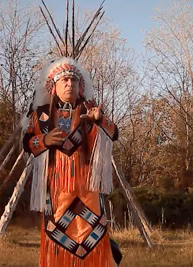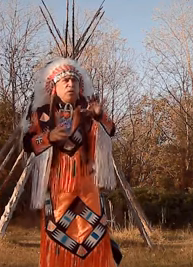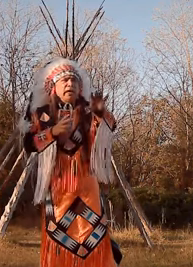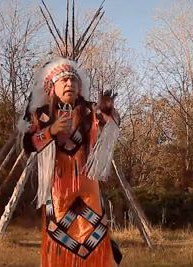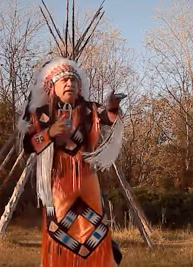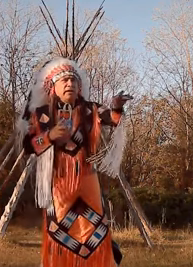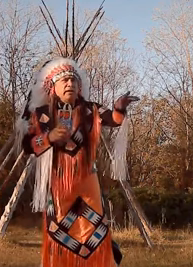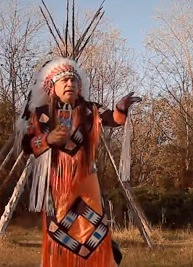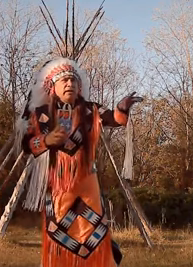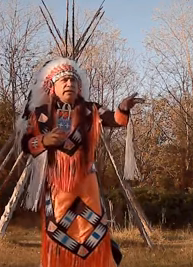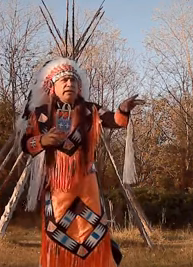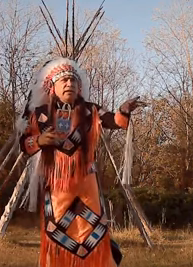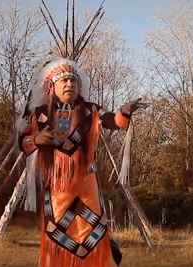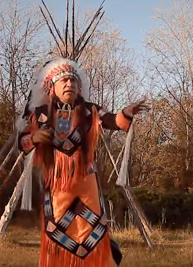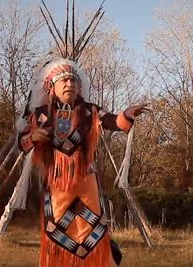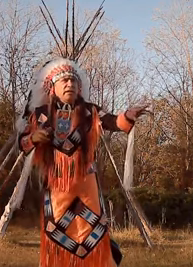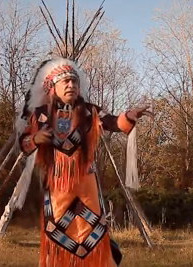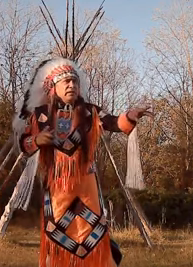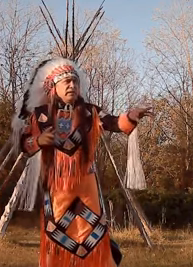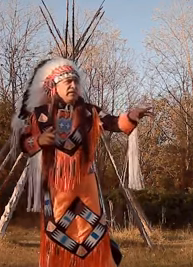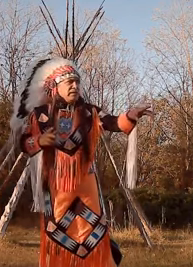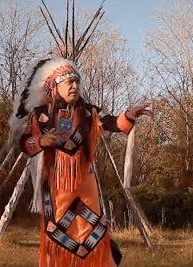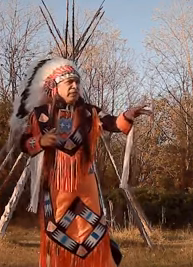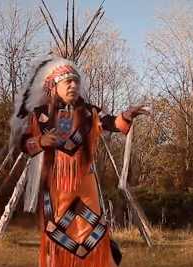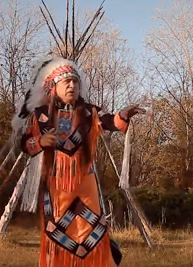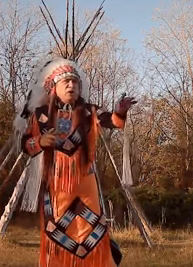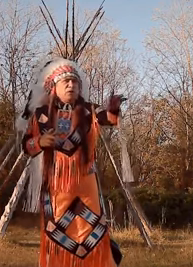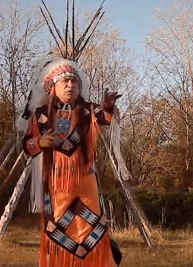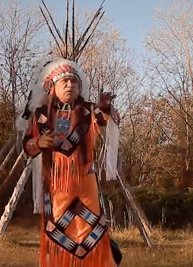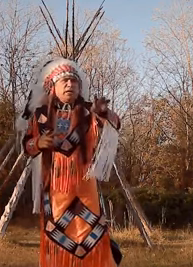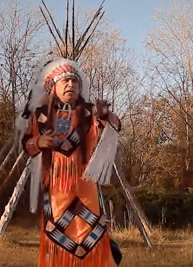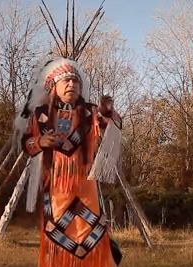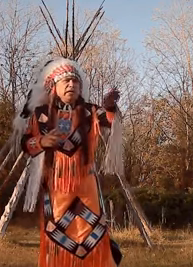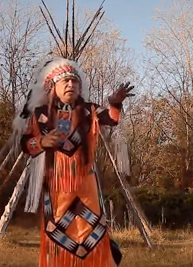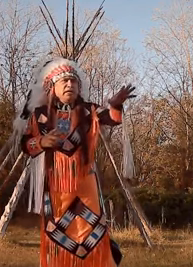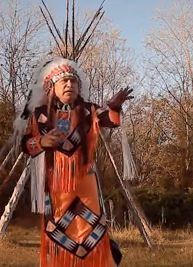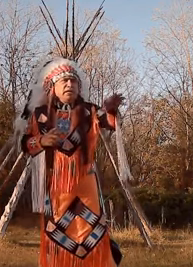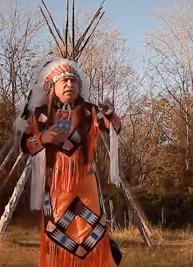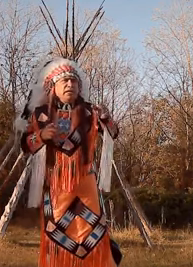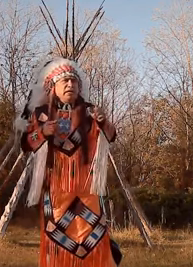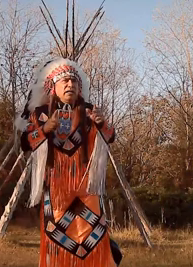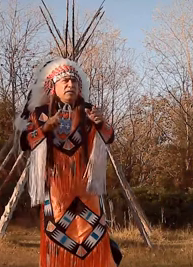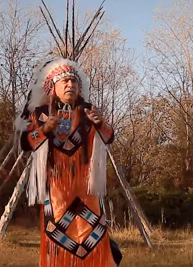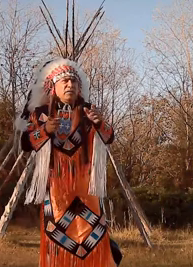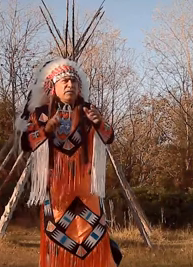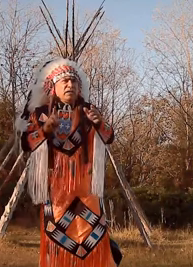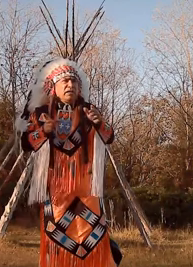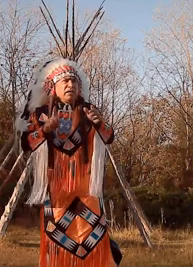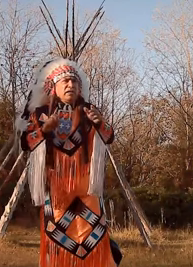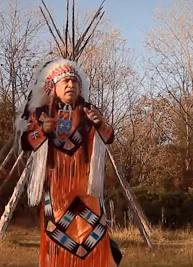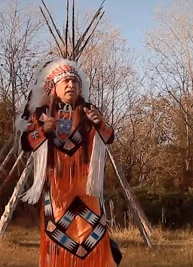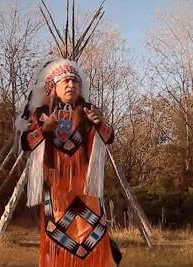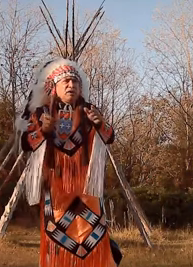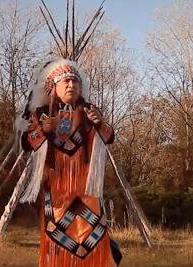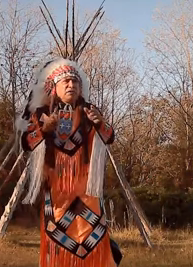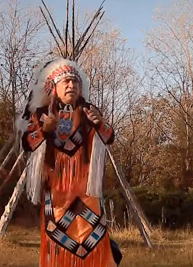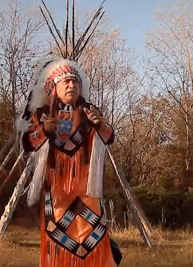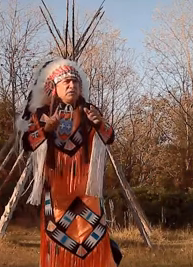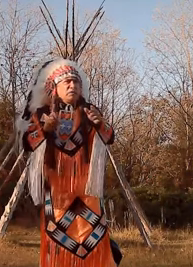point out, and maybe the dogs were running, the dog's tail was